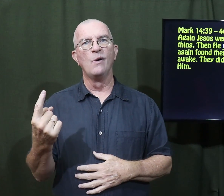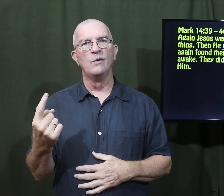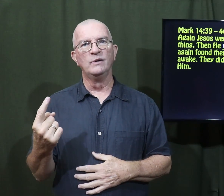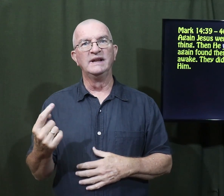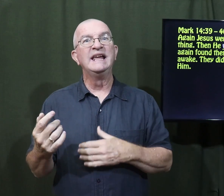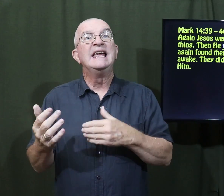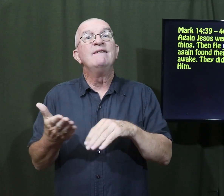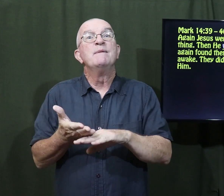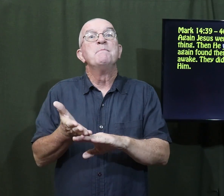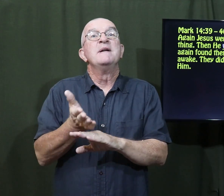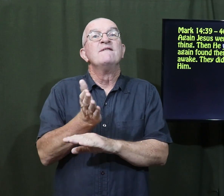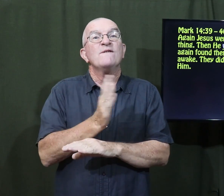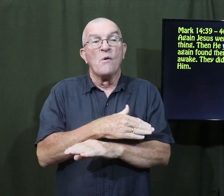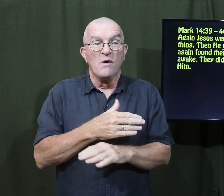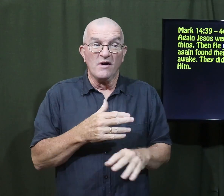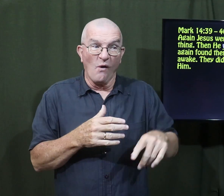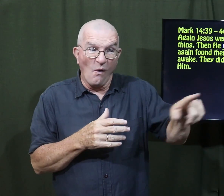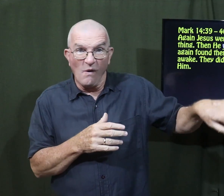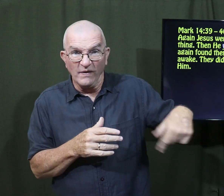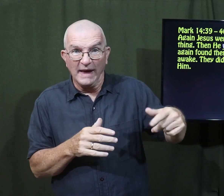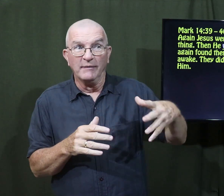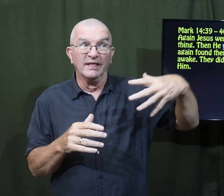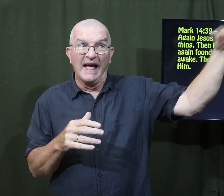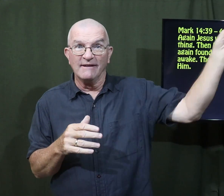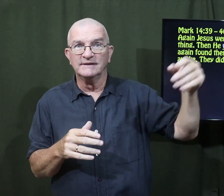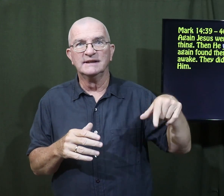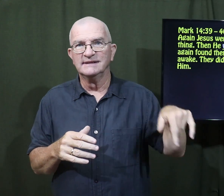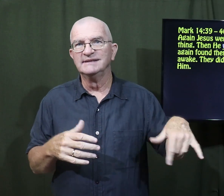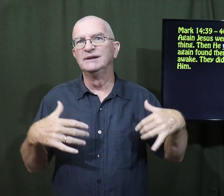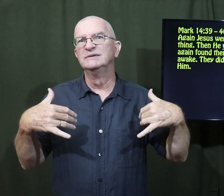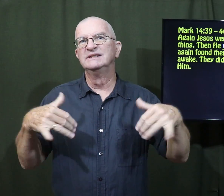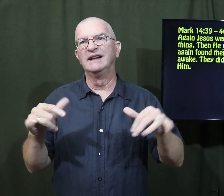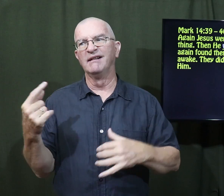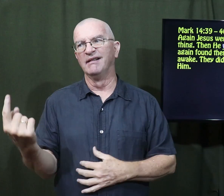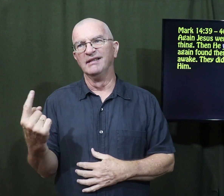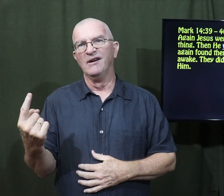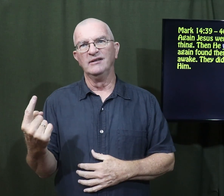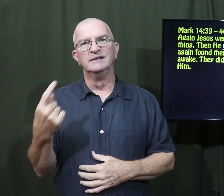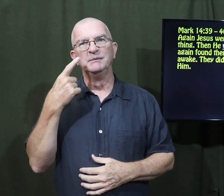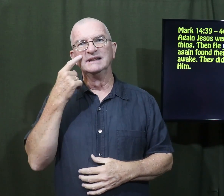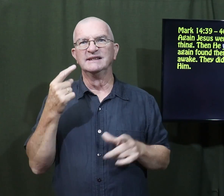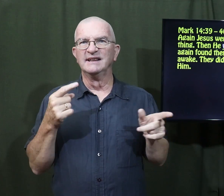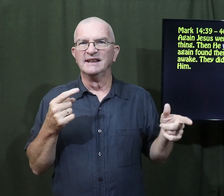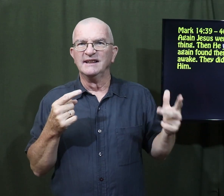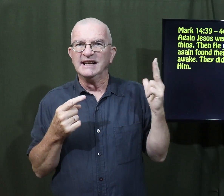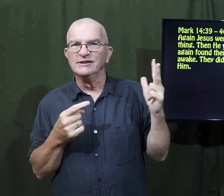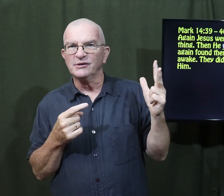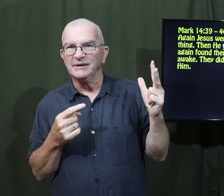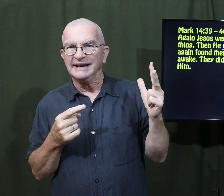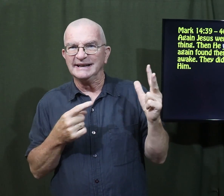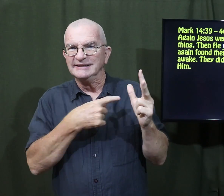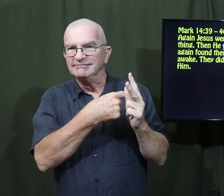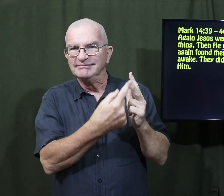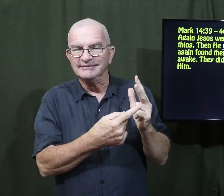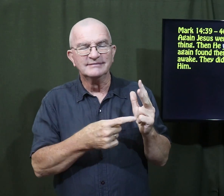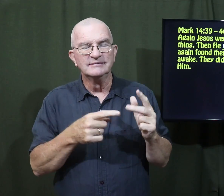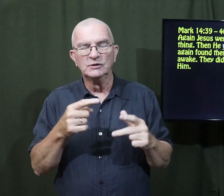So Jesus was alone even before all of them left. He was still all alone, because those three